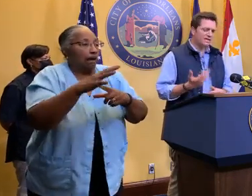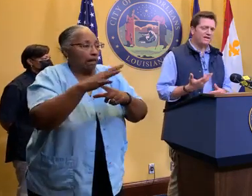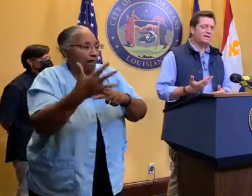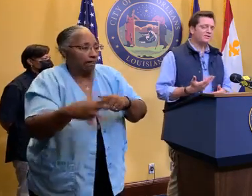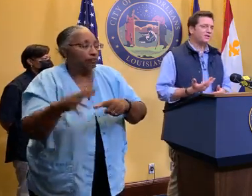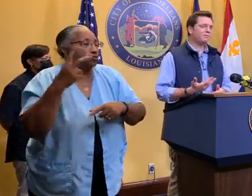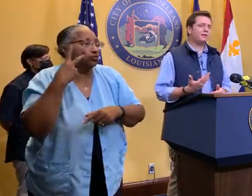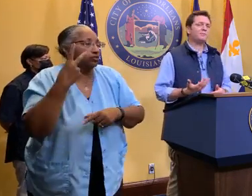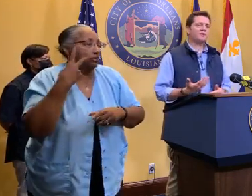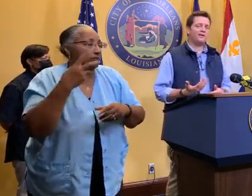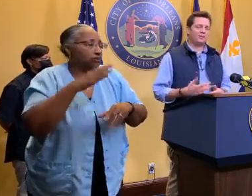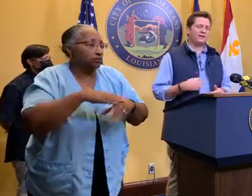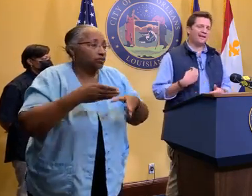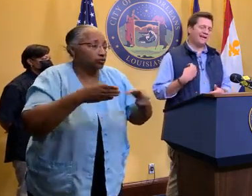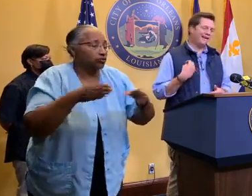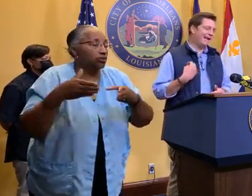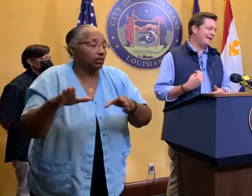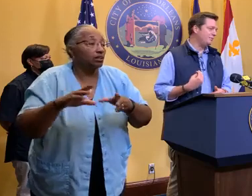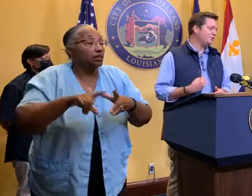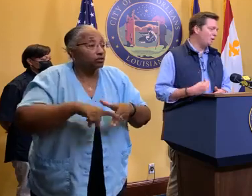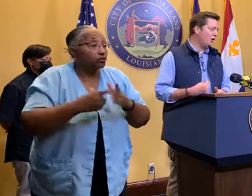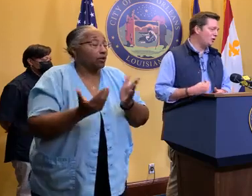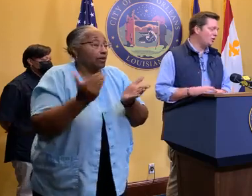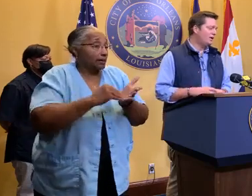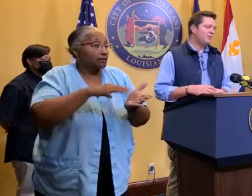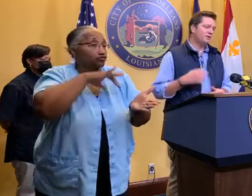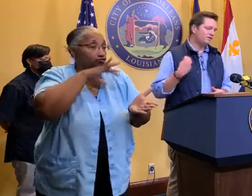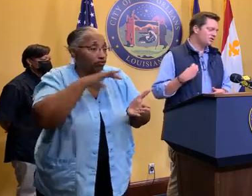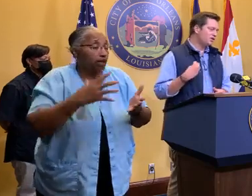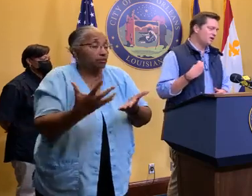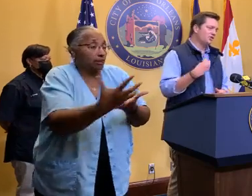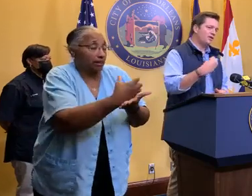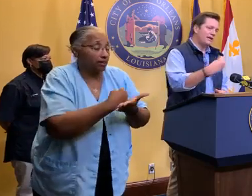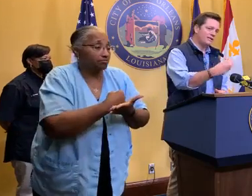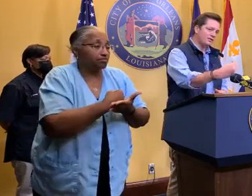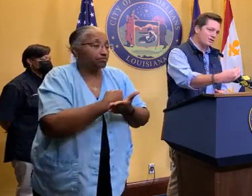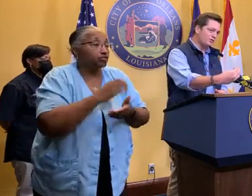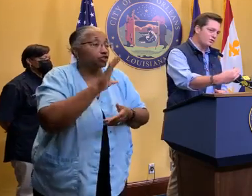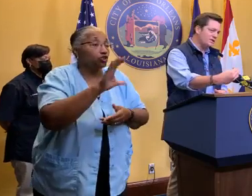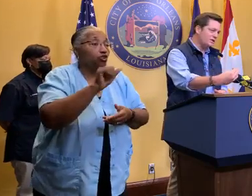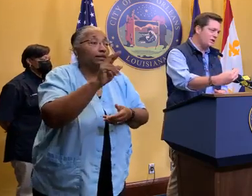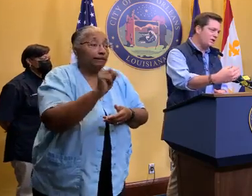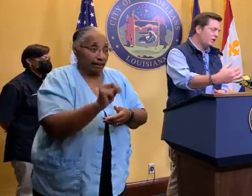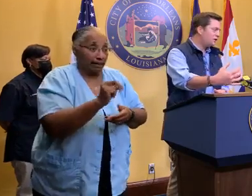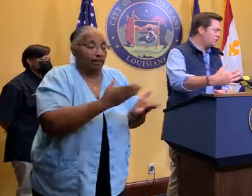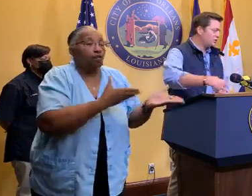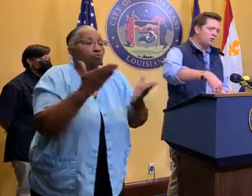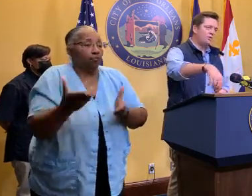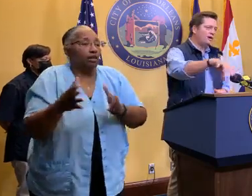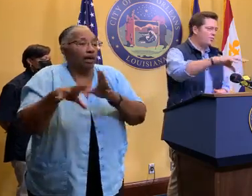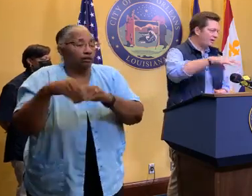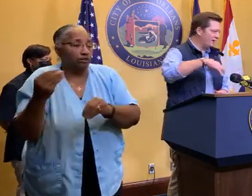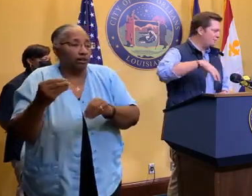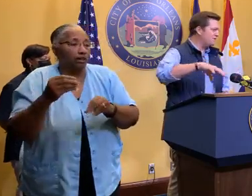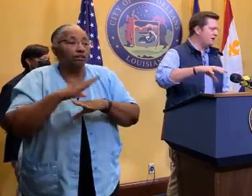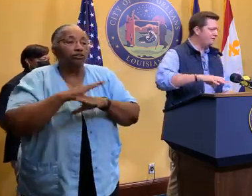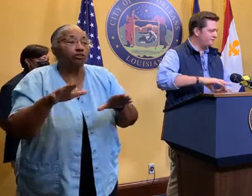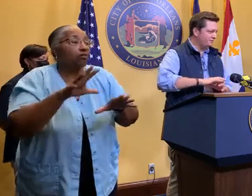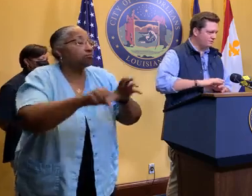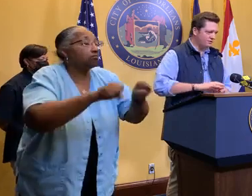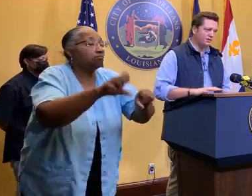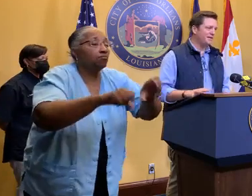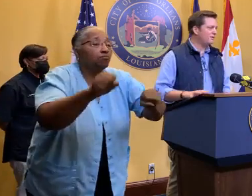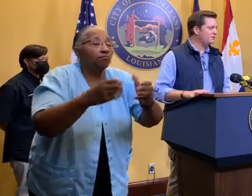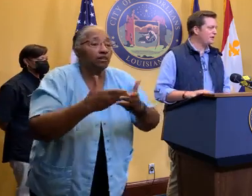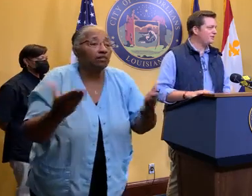Additionally, sanitation is going to pick up trash beginning again at 8 a.m. Please just take your can to the street. Don't go around picking up stuff.